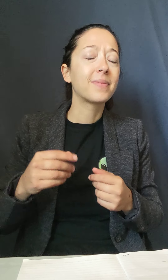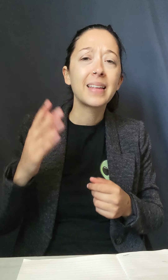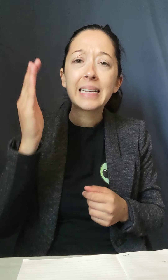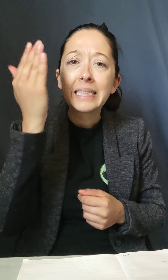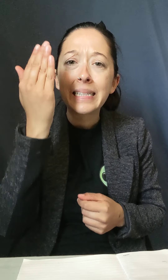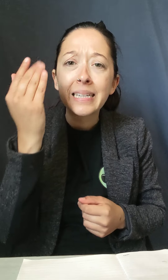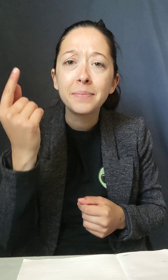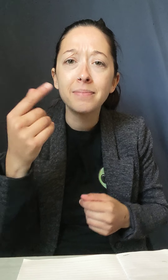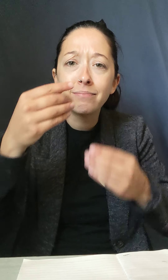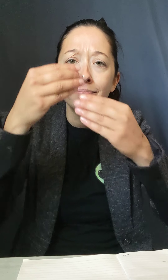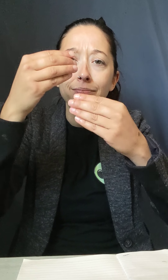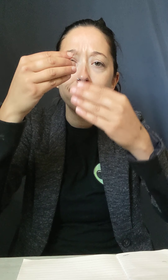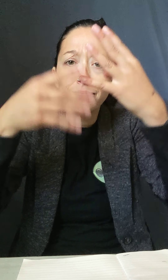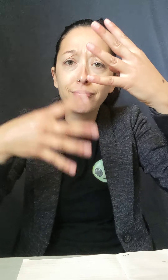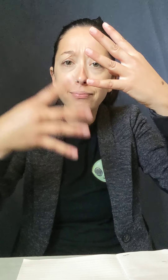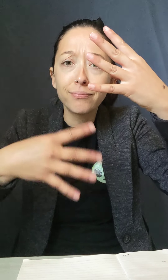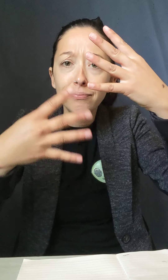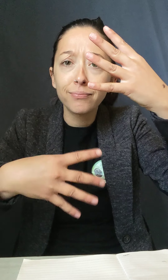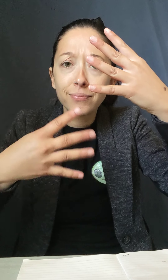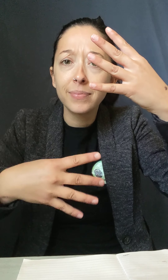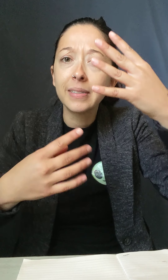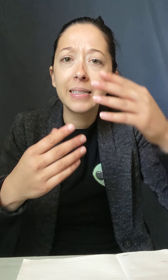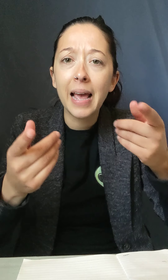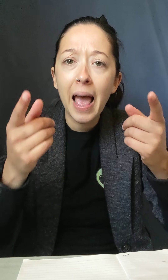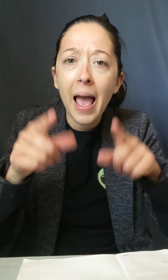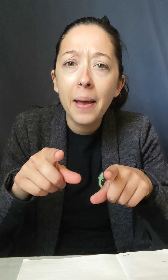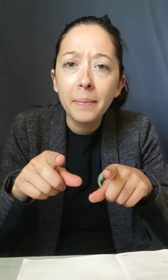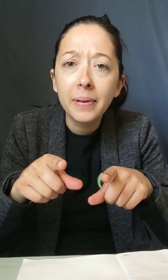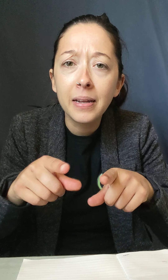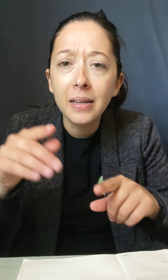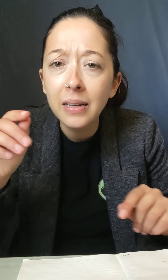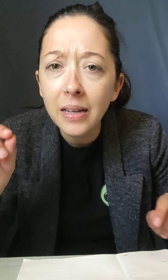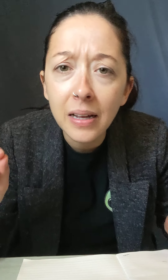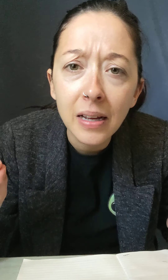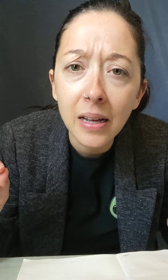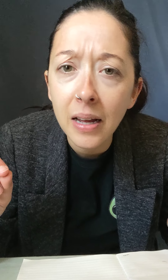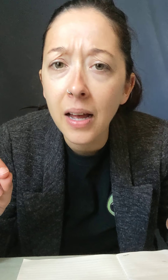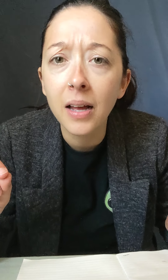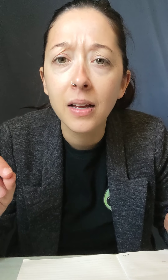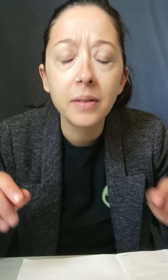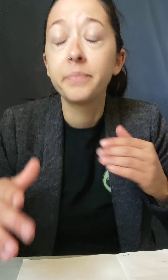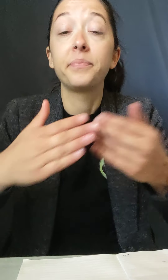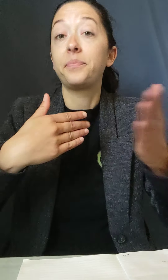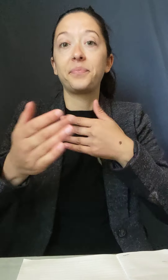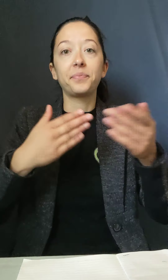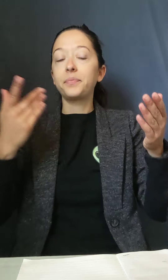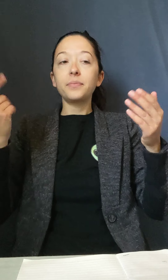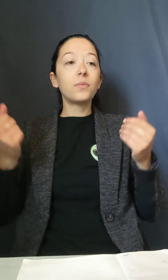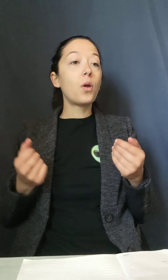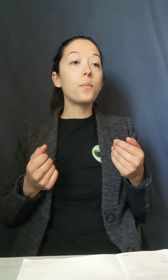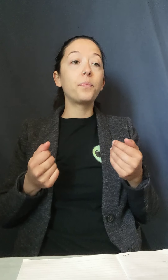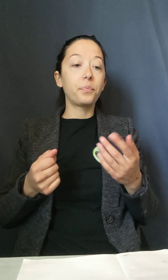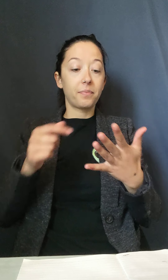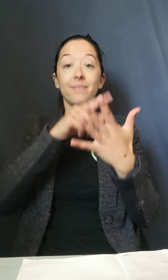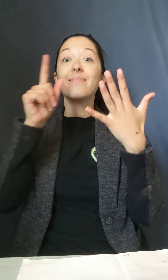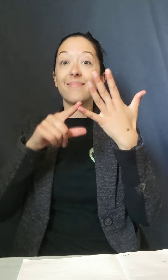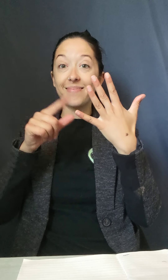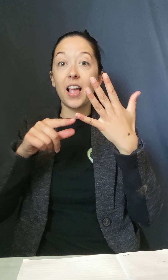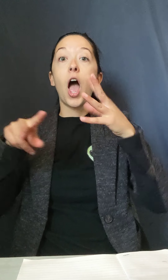okay. I don't do this very often. I'm going to get used to this. So when you're observing, right, you've now separated yourself. You're watching like a movie. You can see